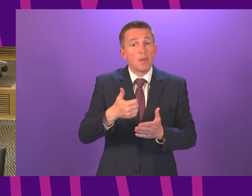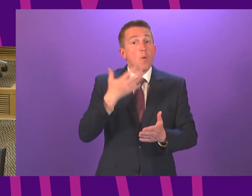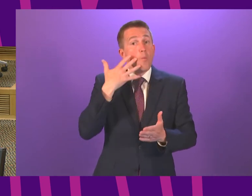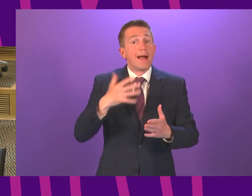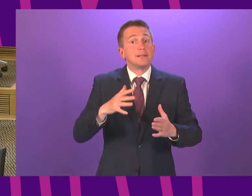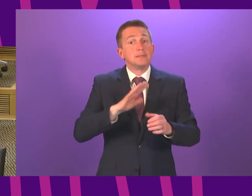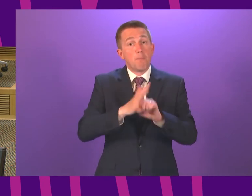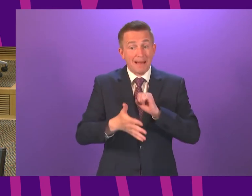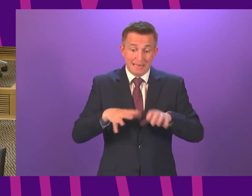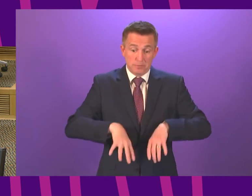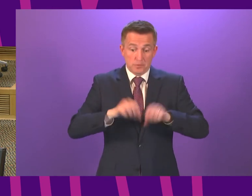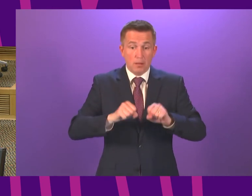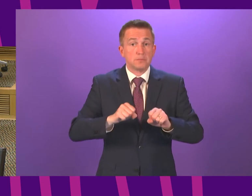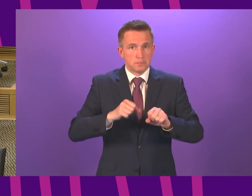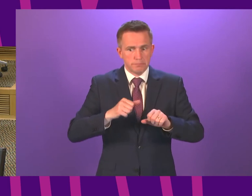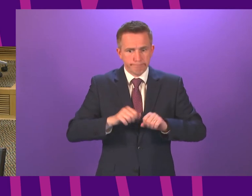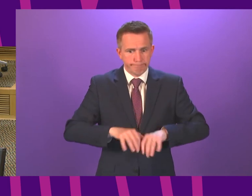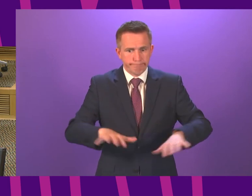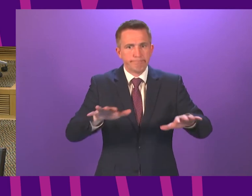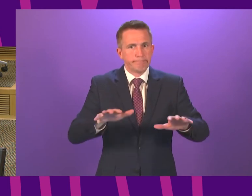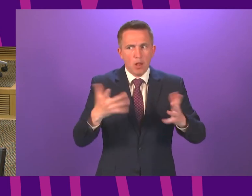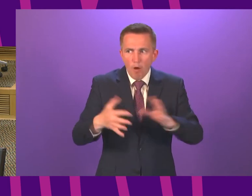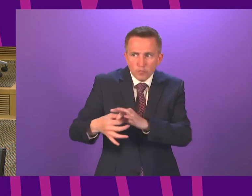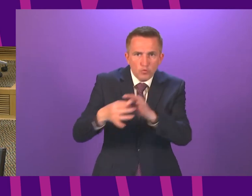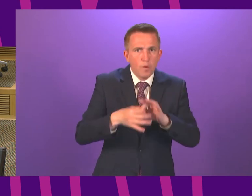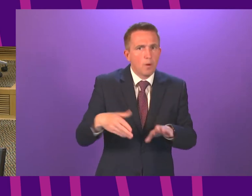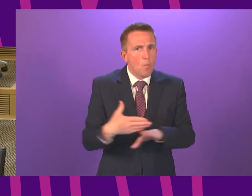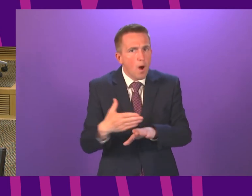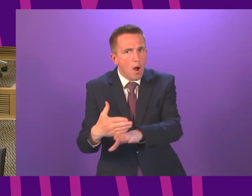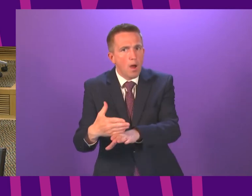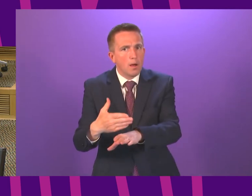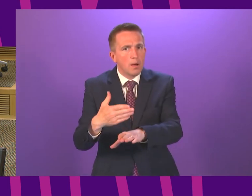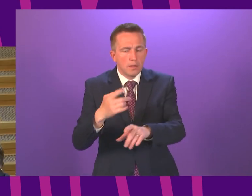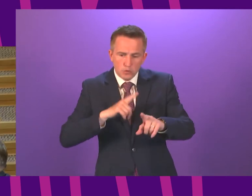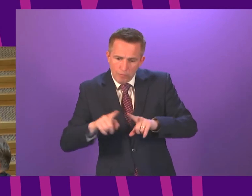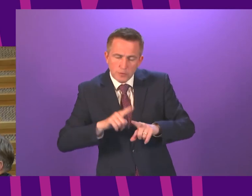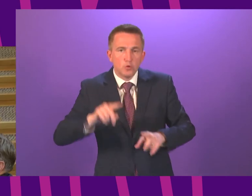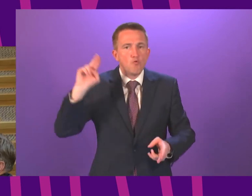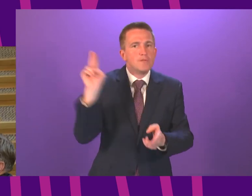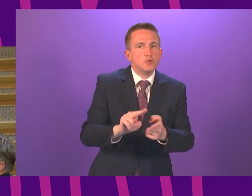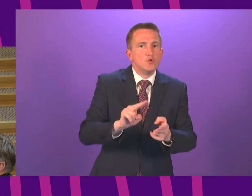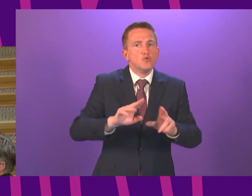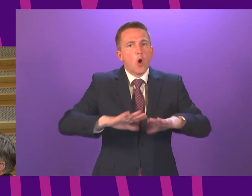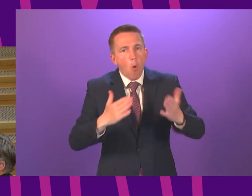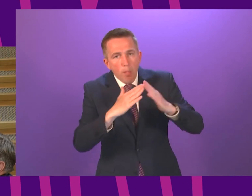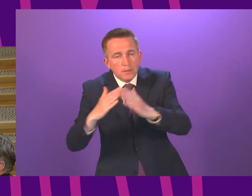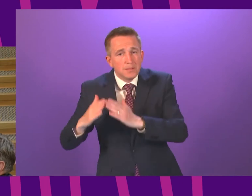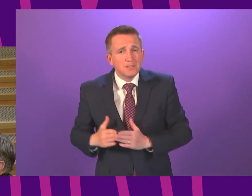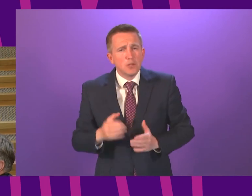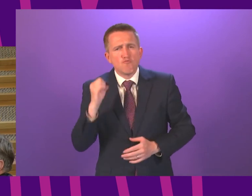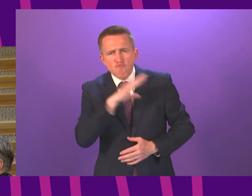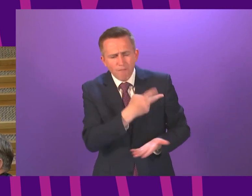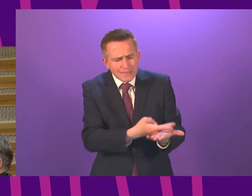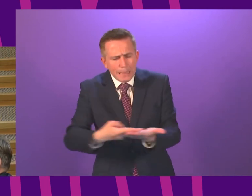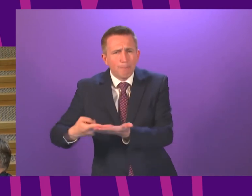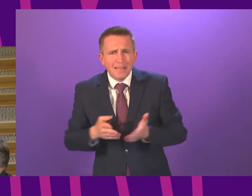pandemic through a lot of joint working made significant inroads into reducing homelessness and rough sleeping and it is absolutely essential